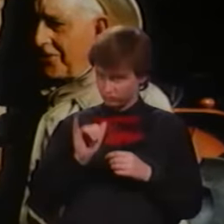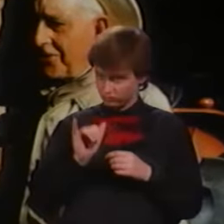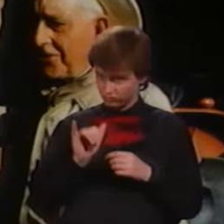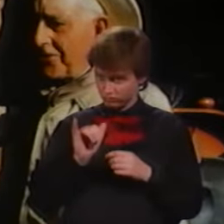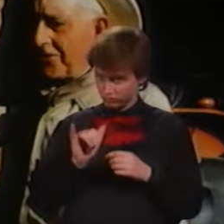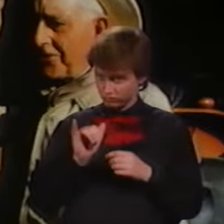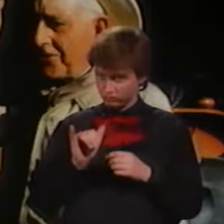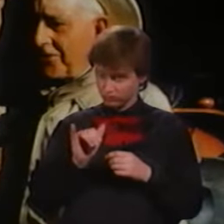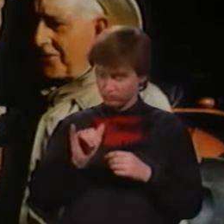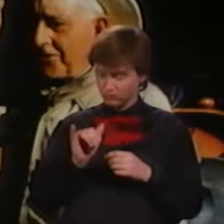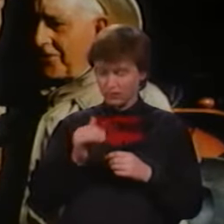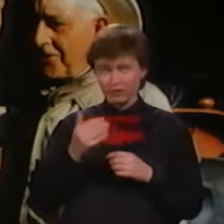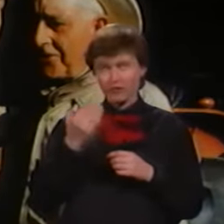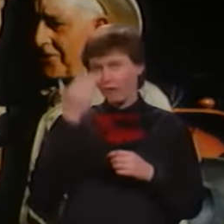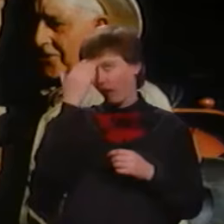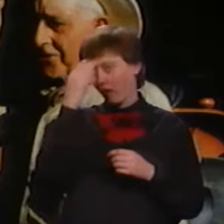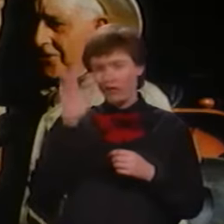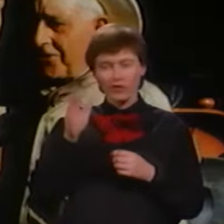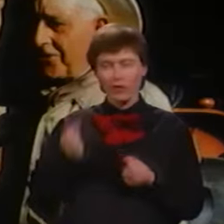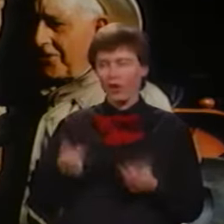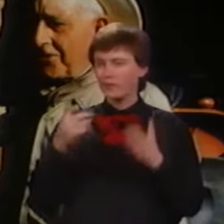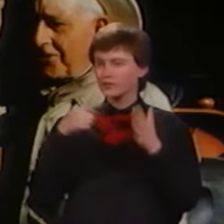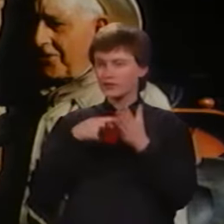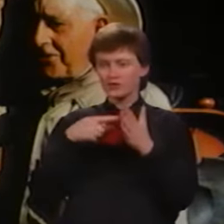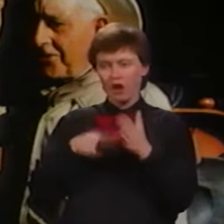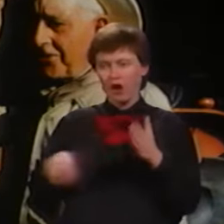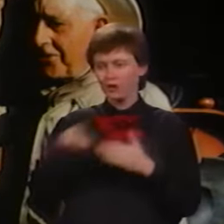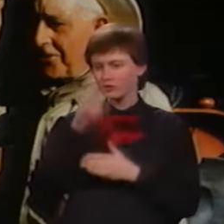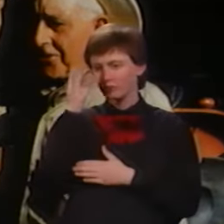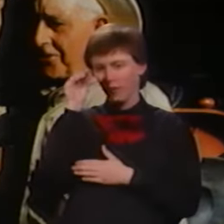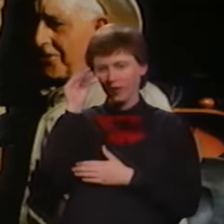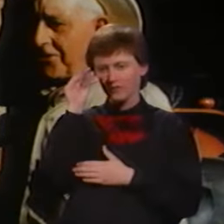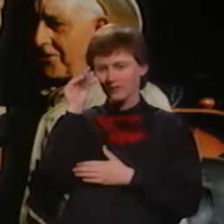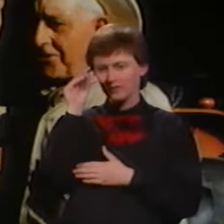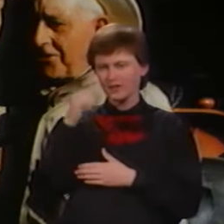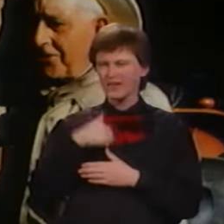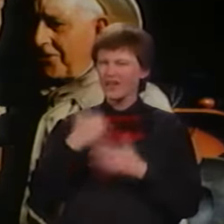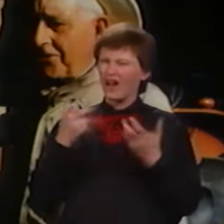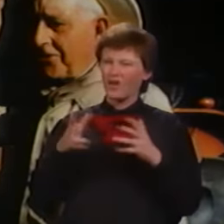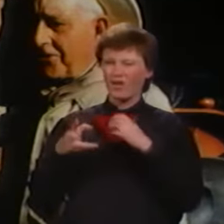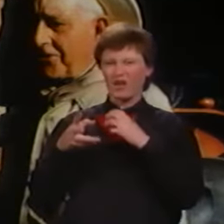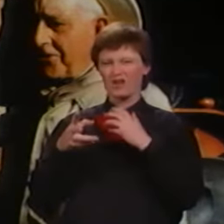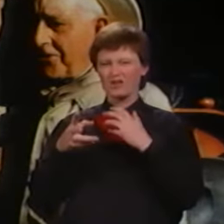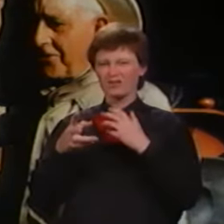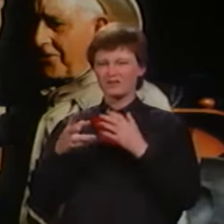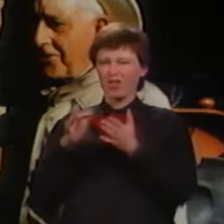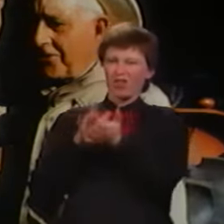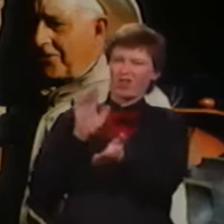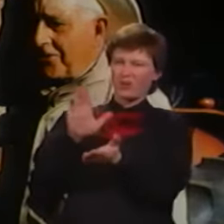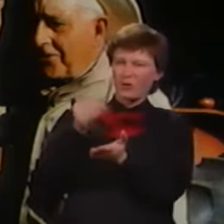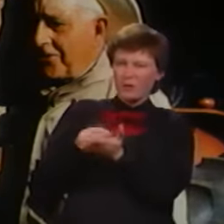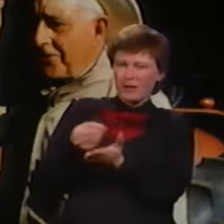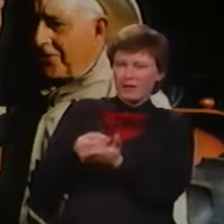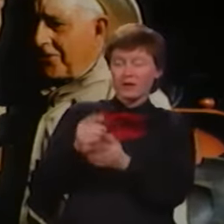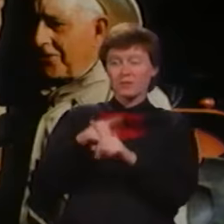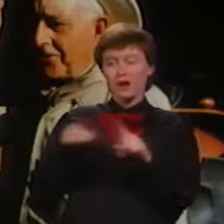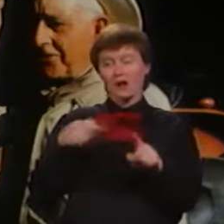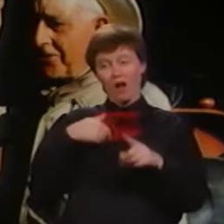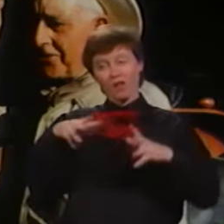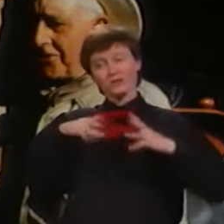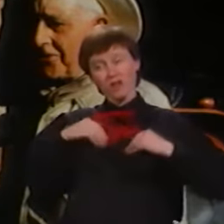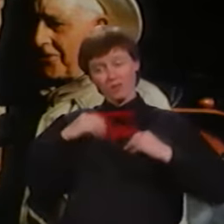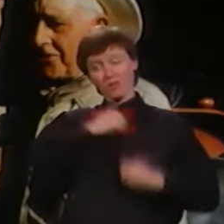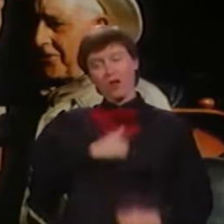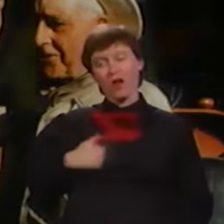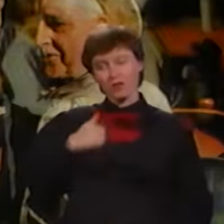Well, I wouldn't even know how much to charge you boys, and I don't want to take your money, but I'll accept your apology.